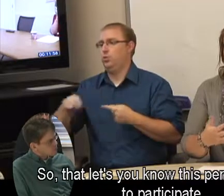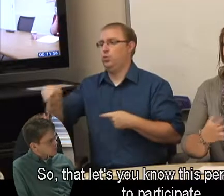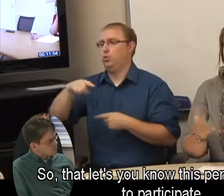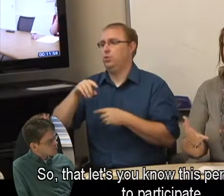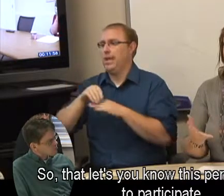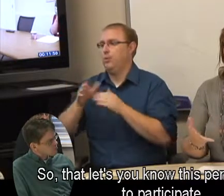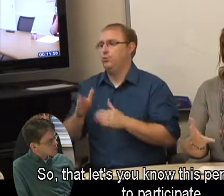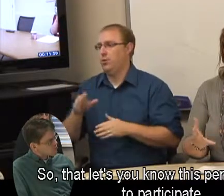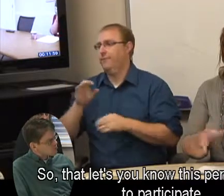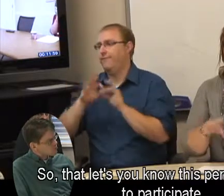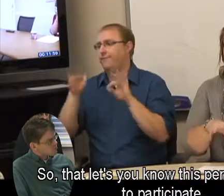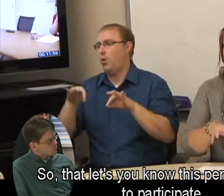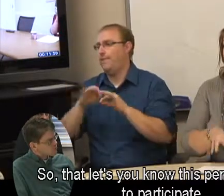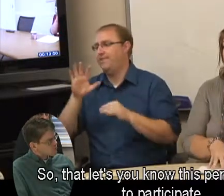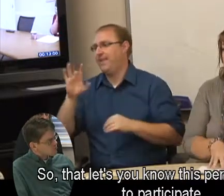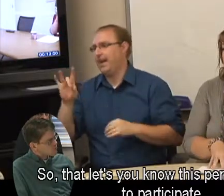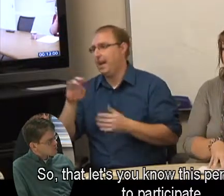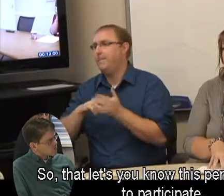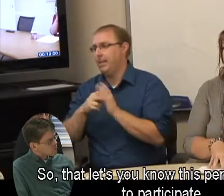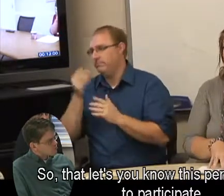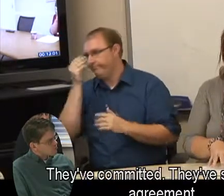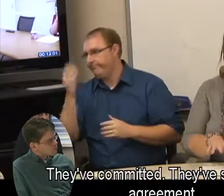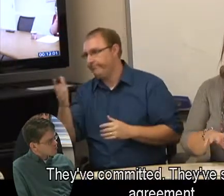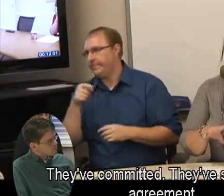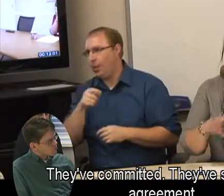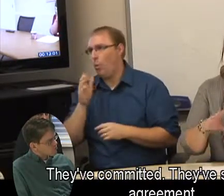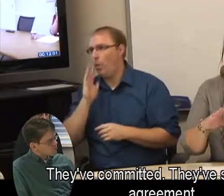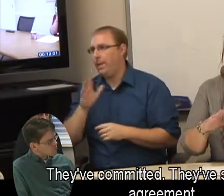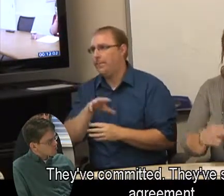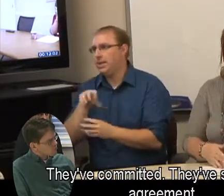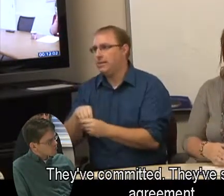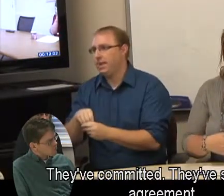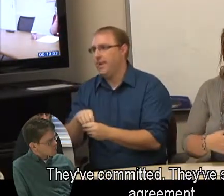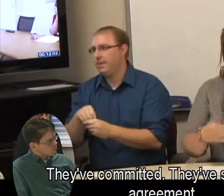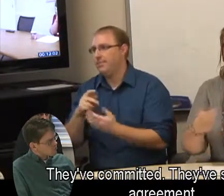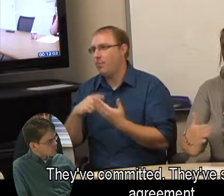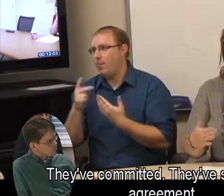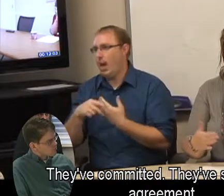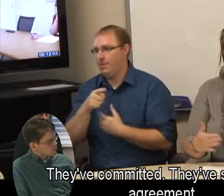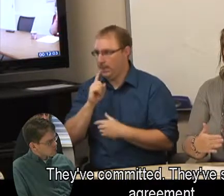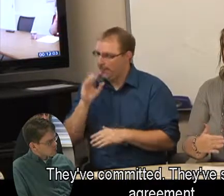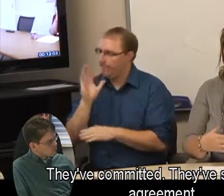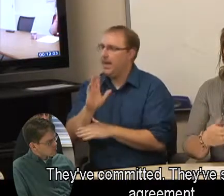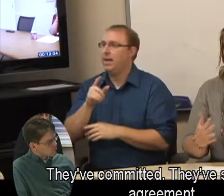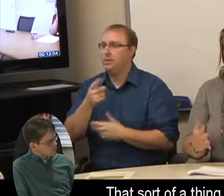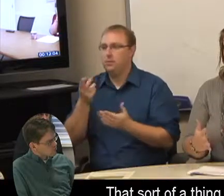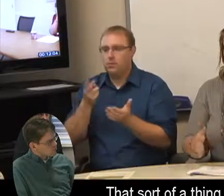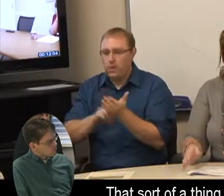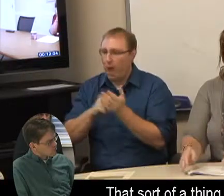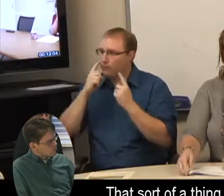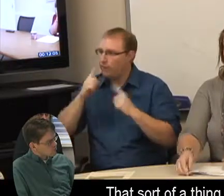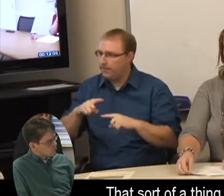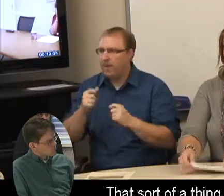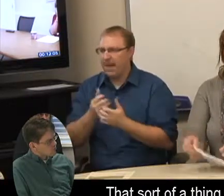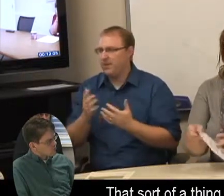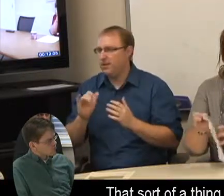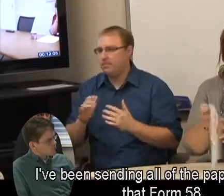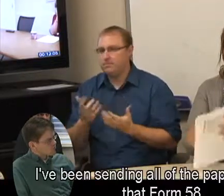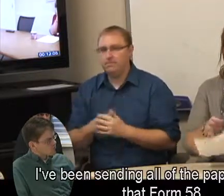58. So, that lets you know this person is going to participate. They've committed. They've signed the agreement. That sort of a thing.